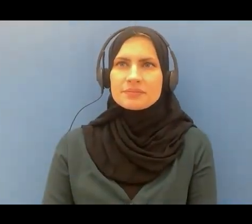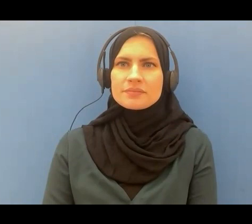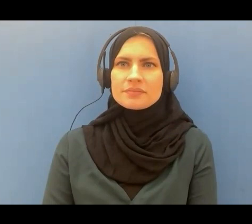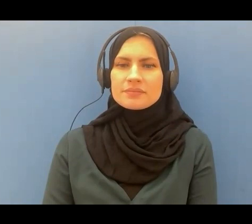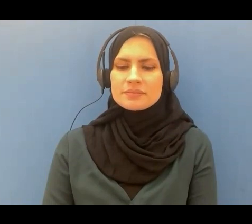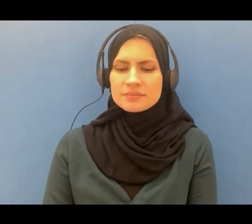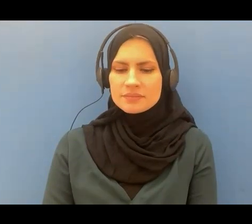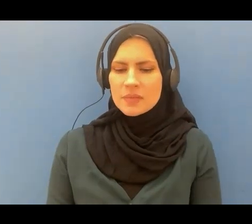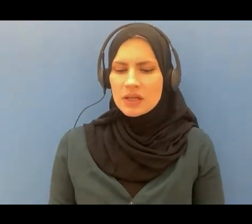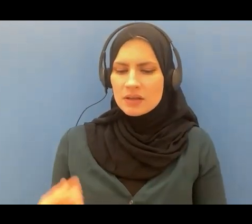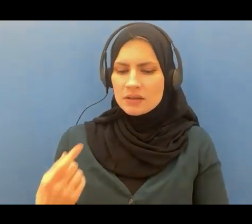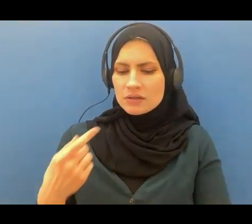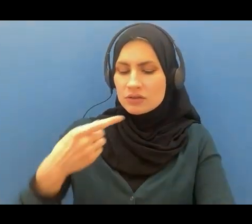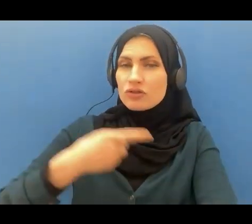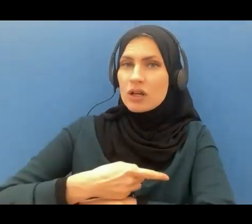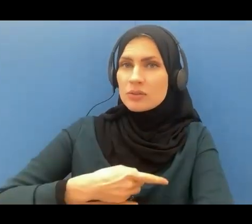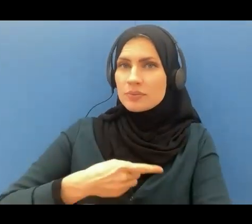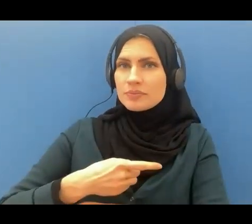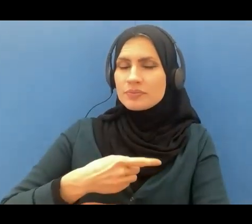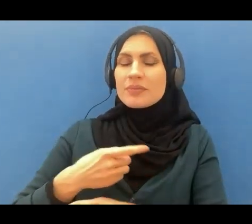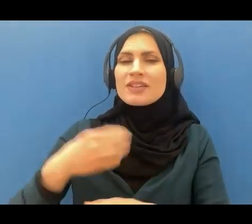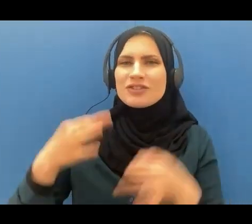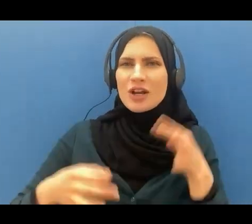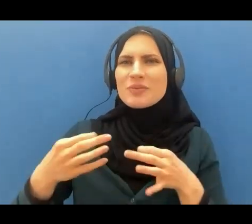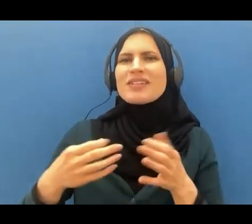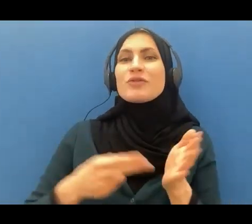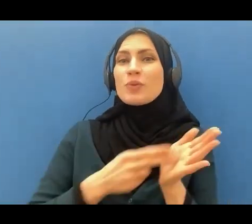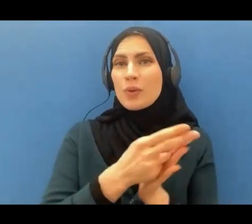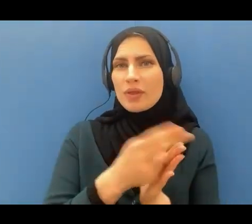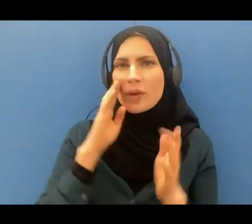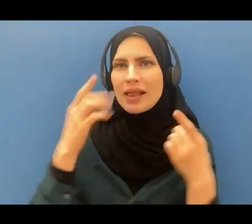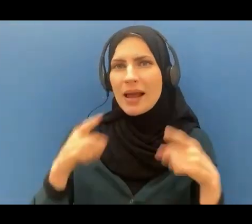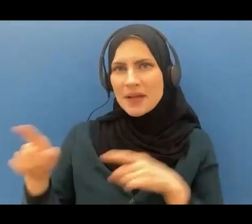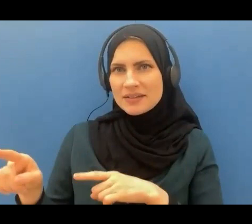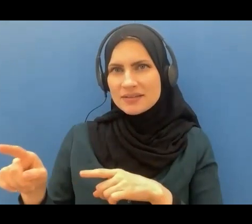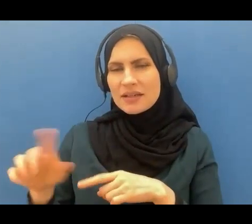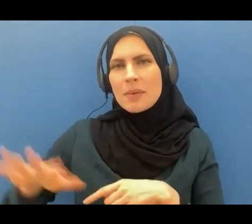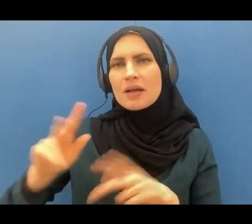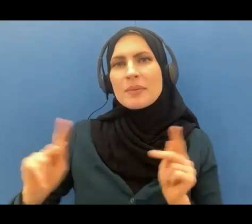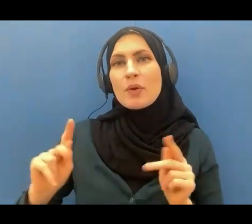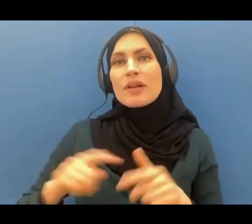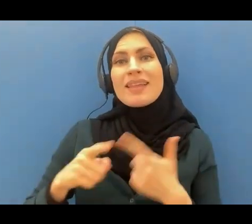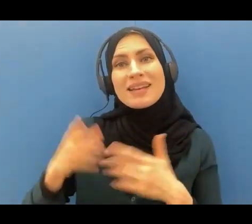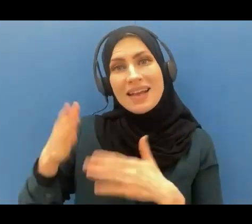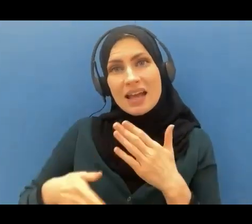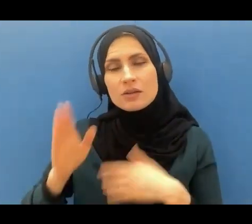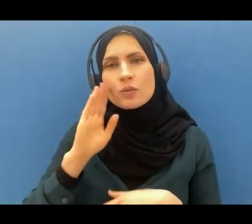happen among these people and then at the end it will be said by everybody